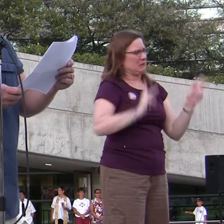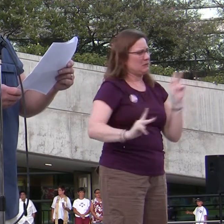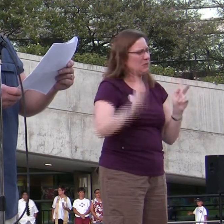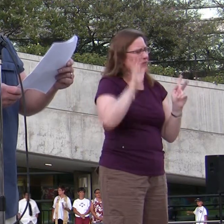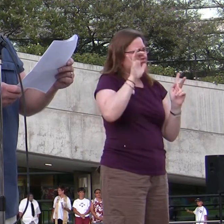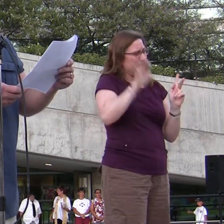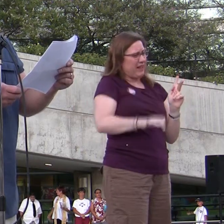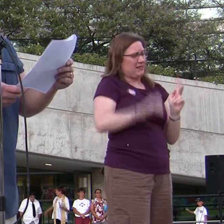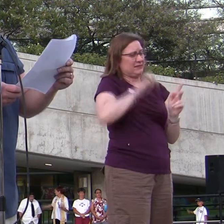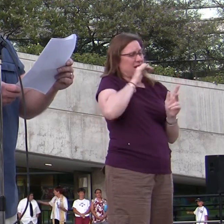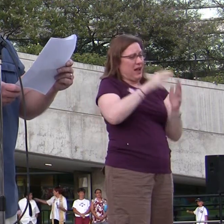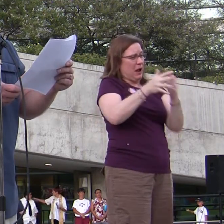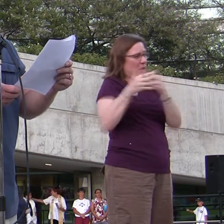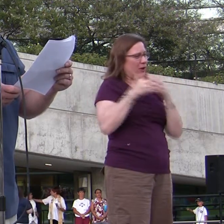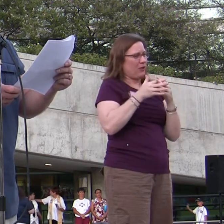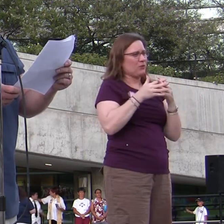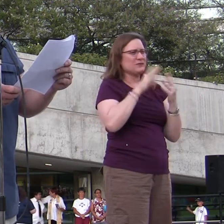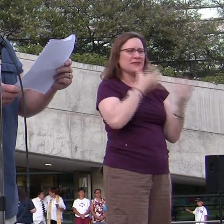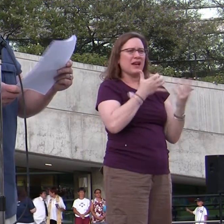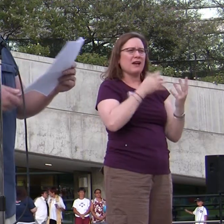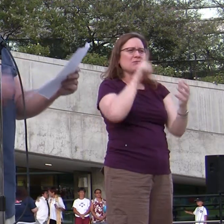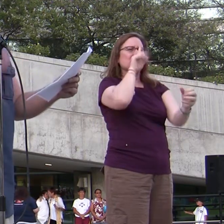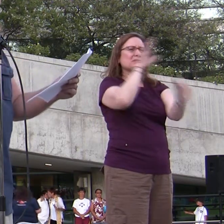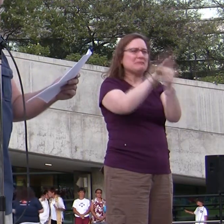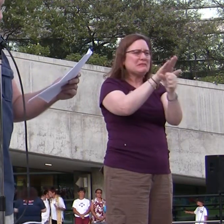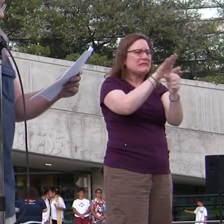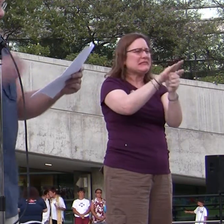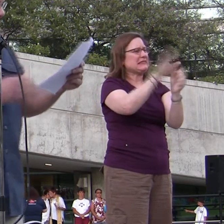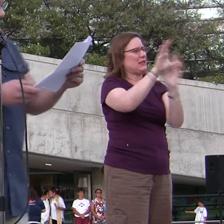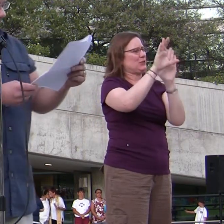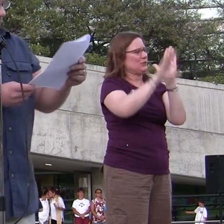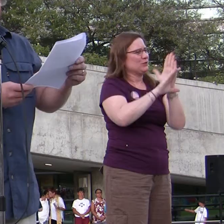their devotion is to the Constitution of the United States of America.